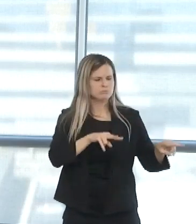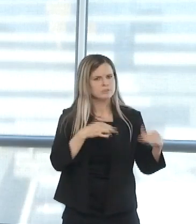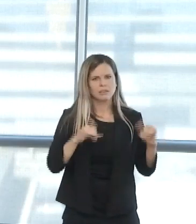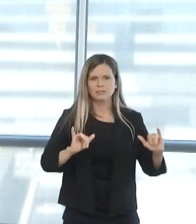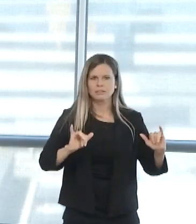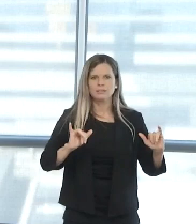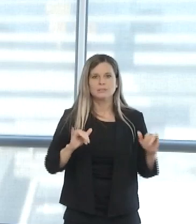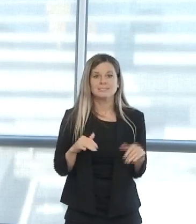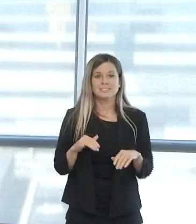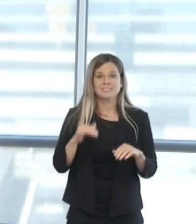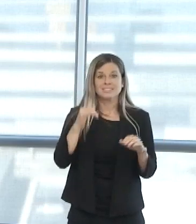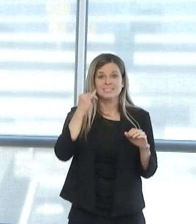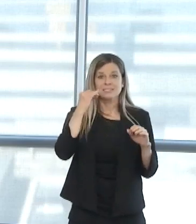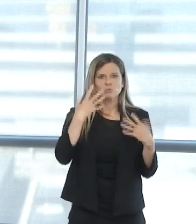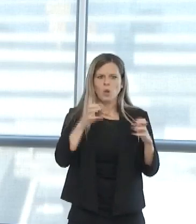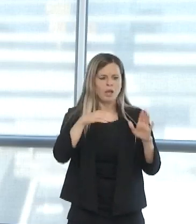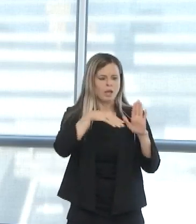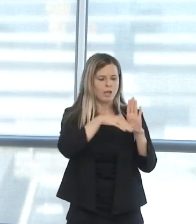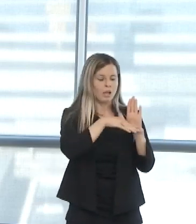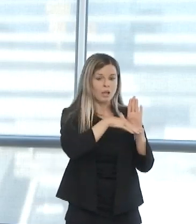for any resurgence of COVID.